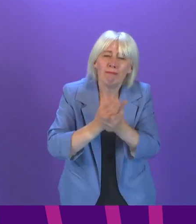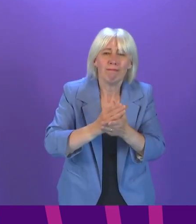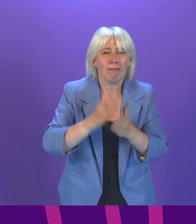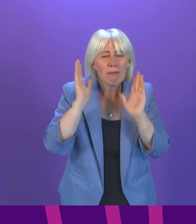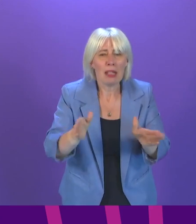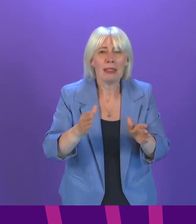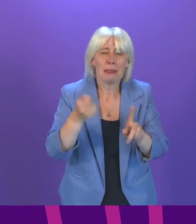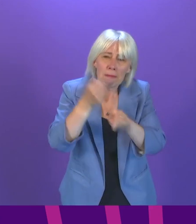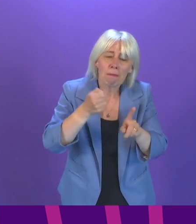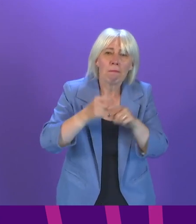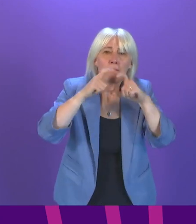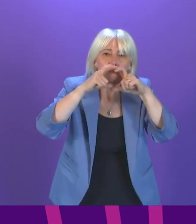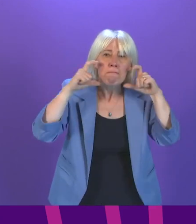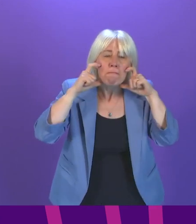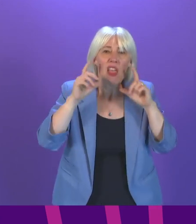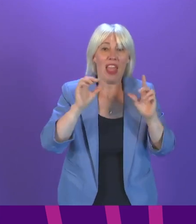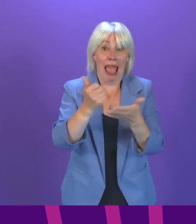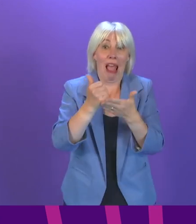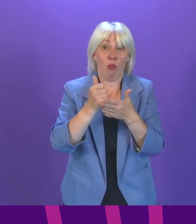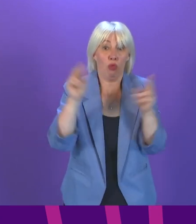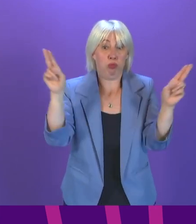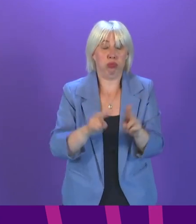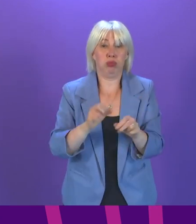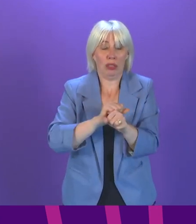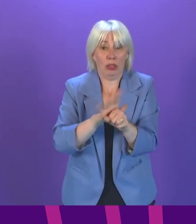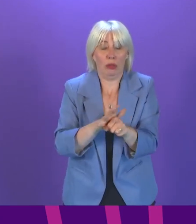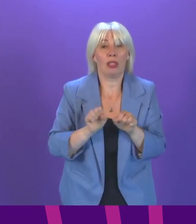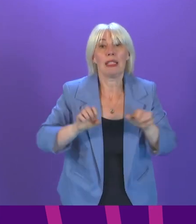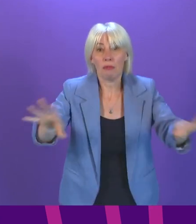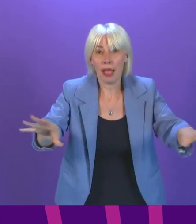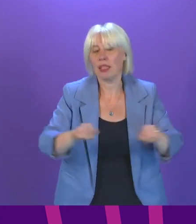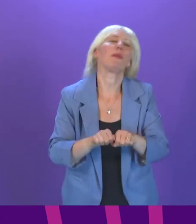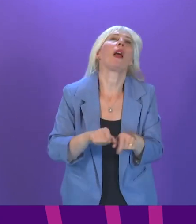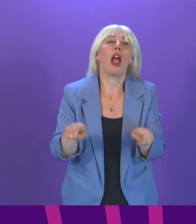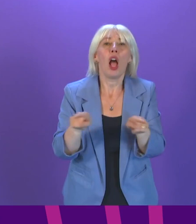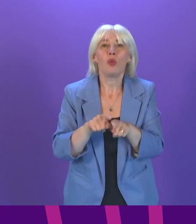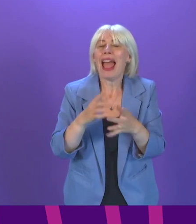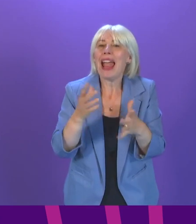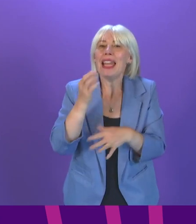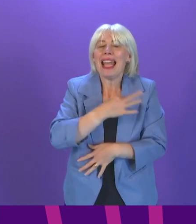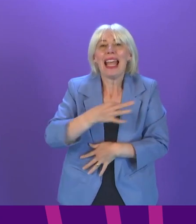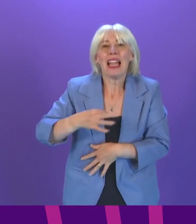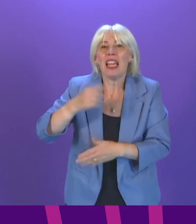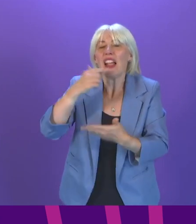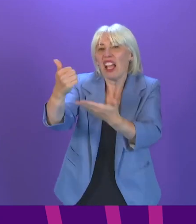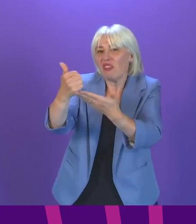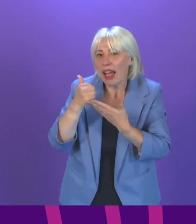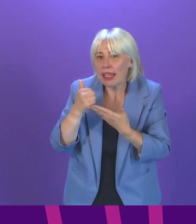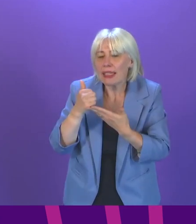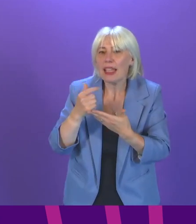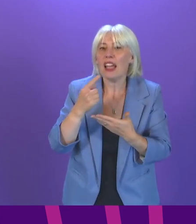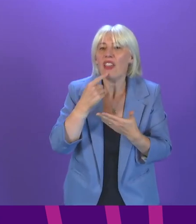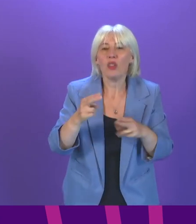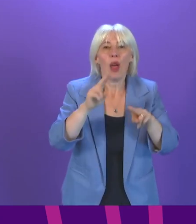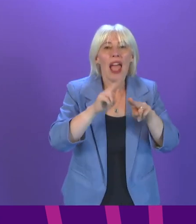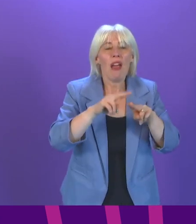and their benefit in helping to stop the spread of COVID-19? And could she comment on whether there is any clinical advice which suggests that the use of